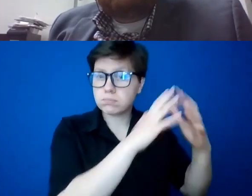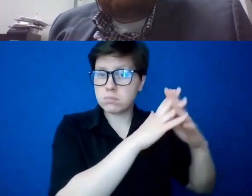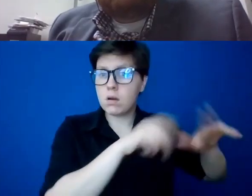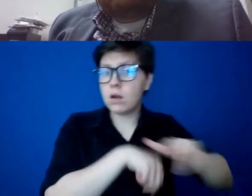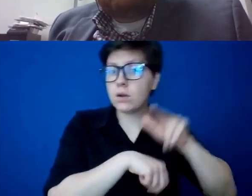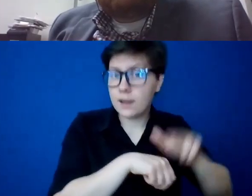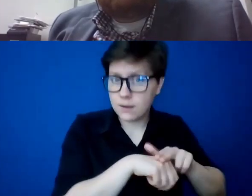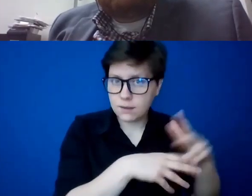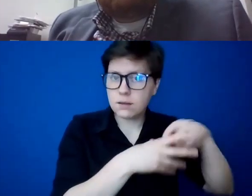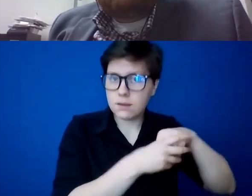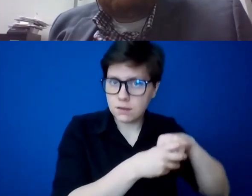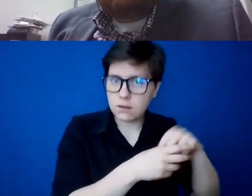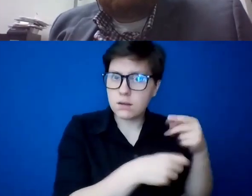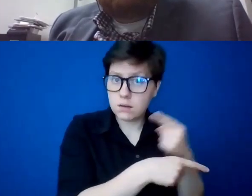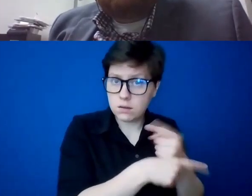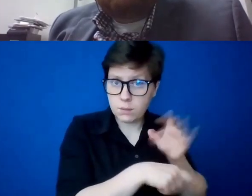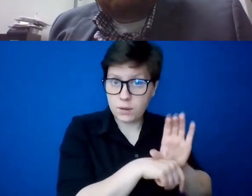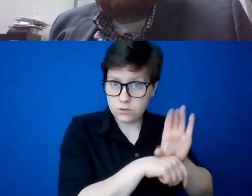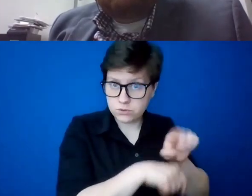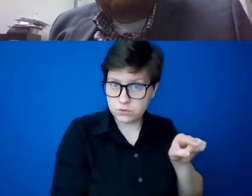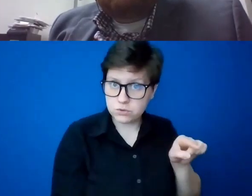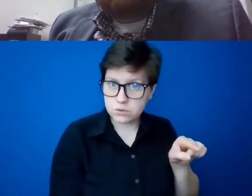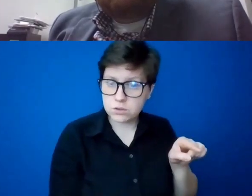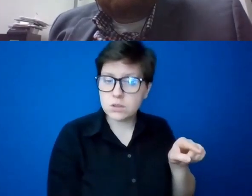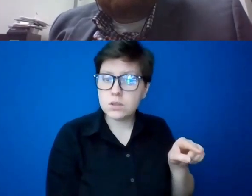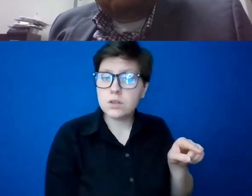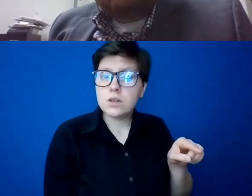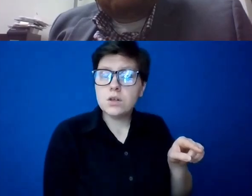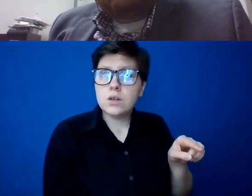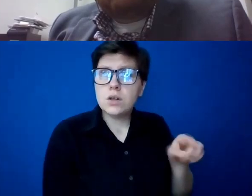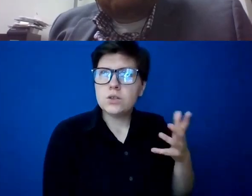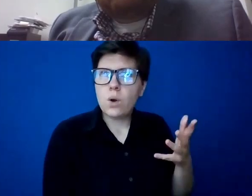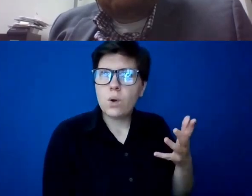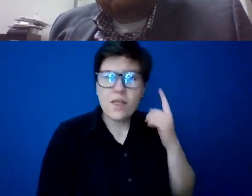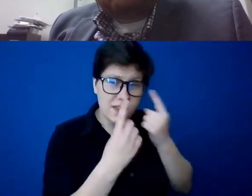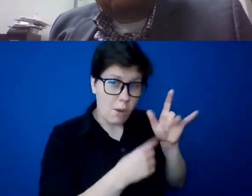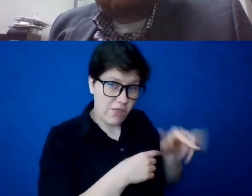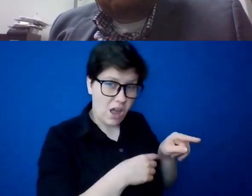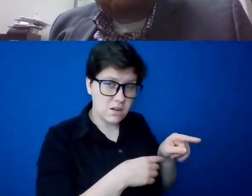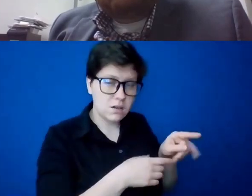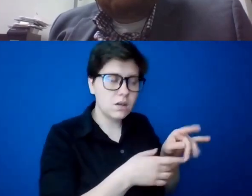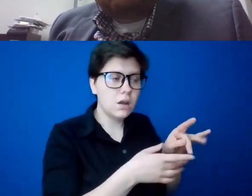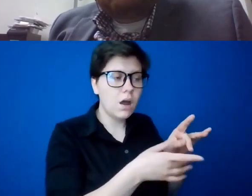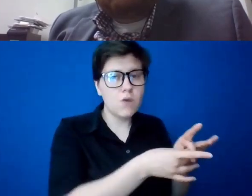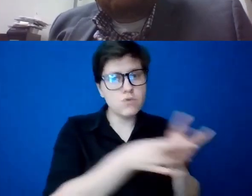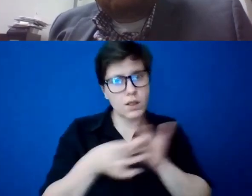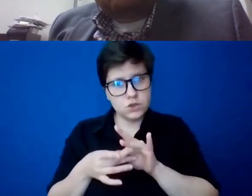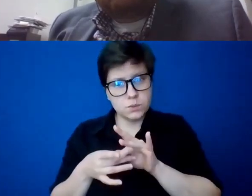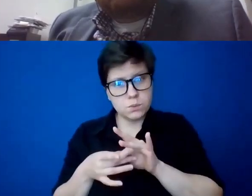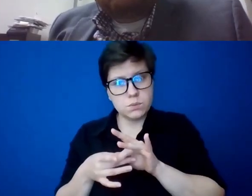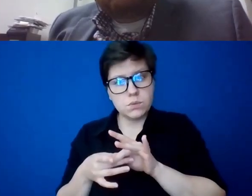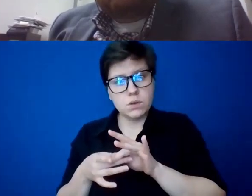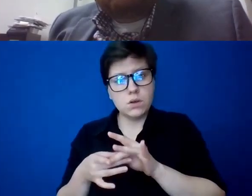of, of, an ordinary parish community. Um, but then, so, so I think about that in relationship to, to our sponsor, right? Uh,